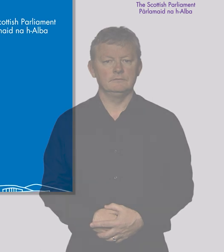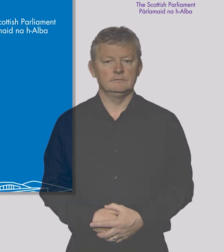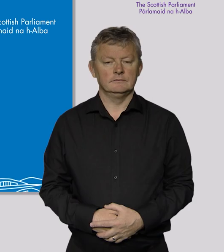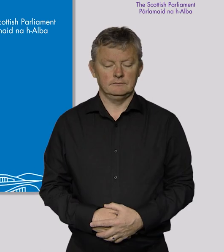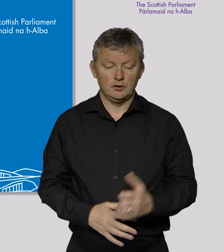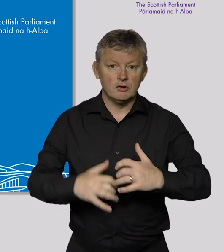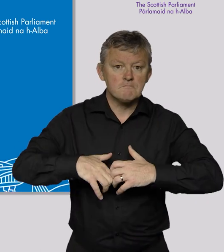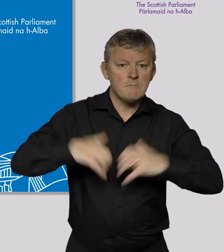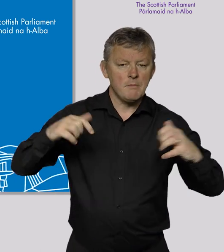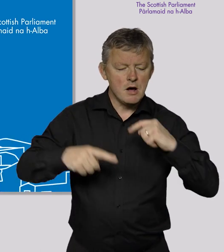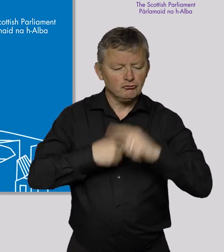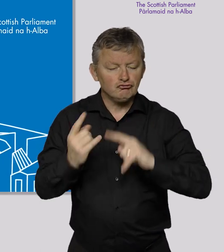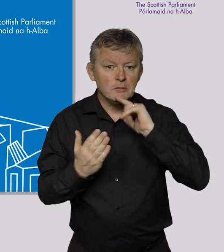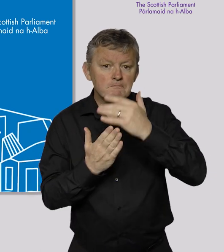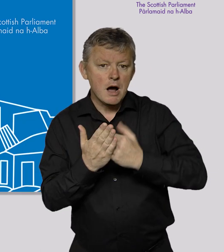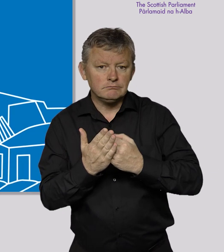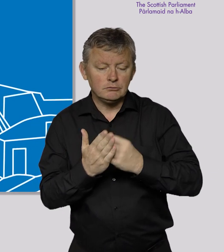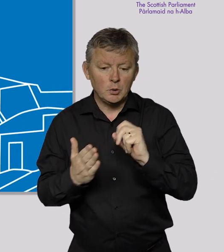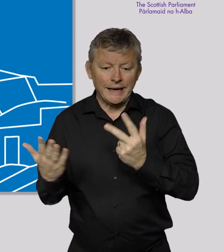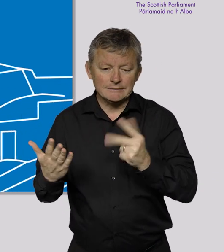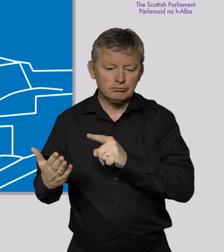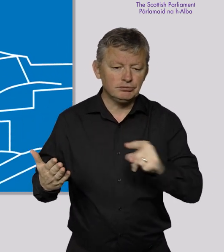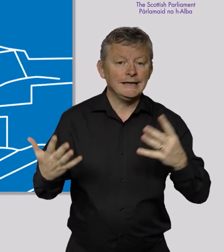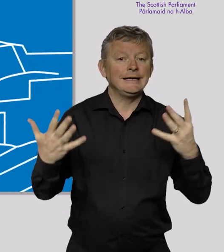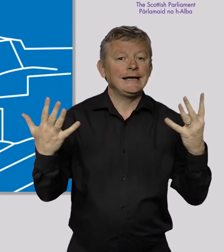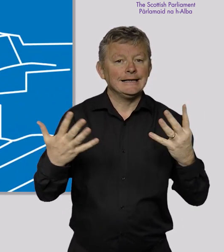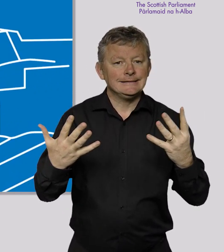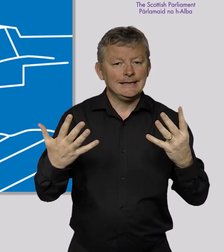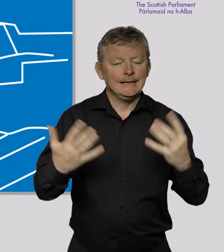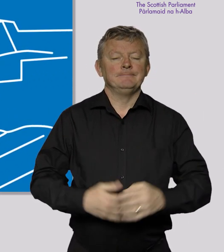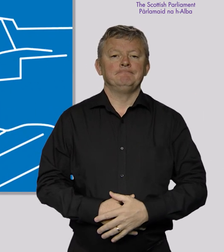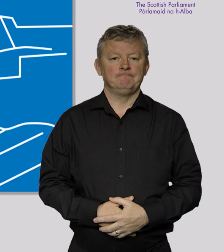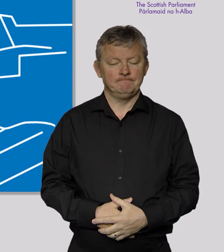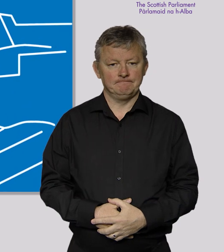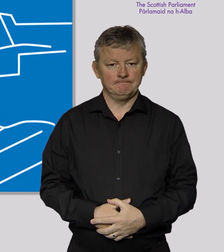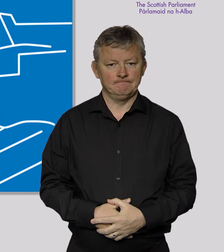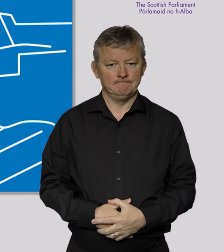Scottish Parliament Annual Report 2018-19